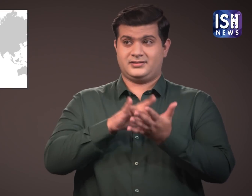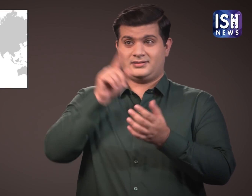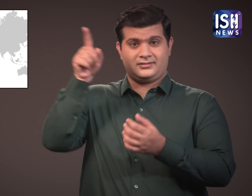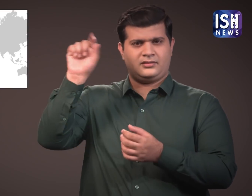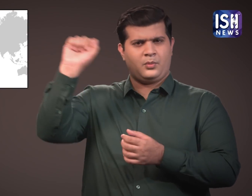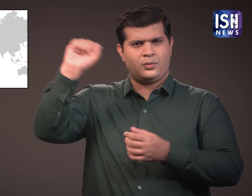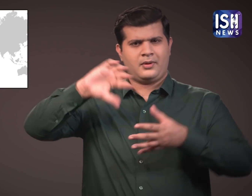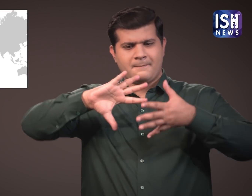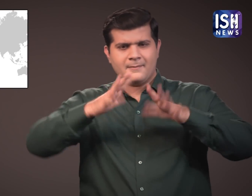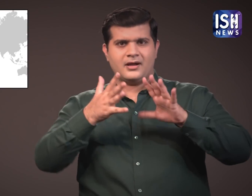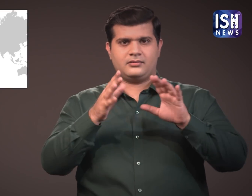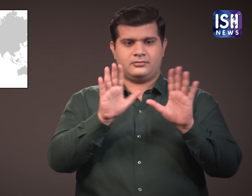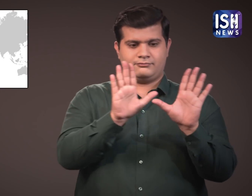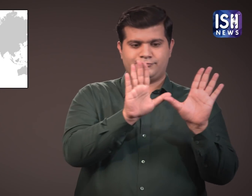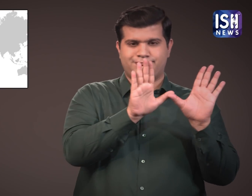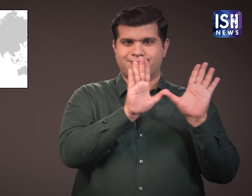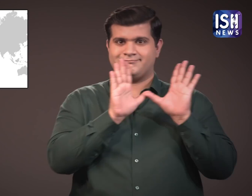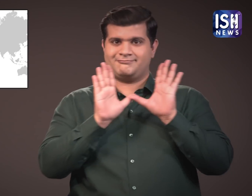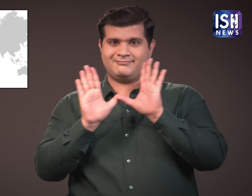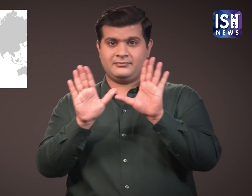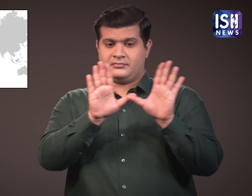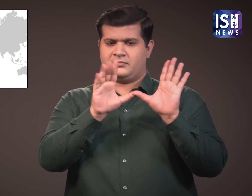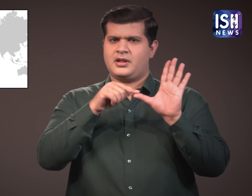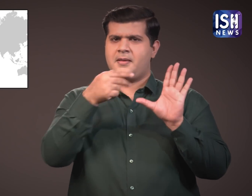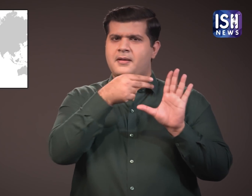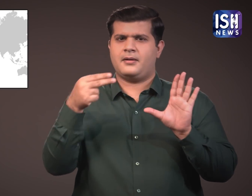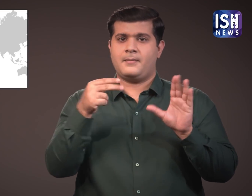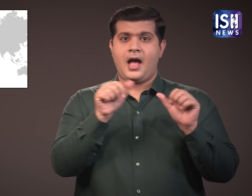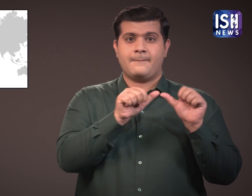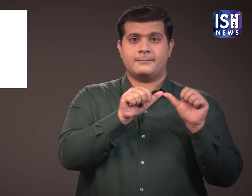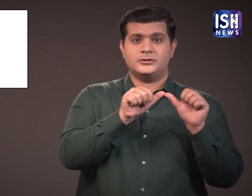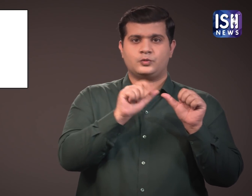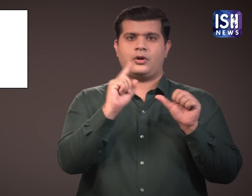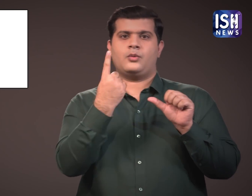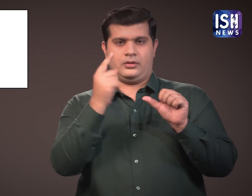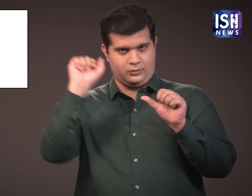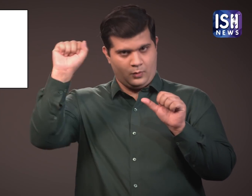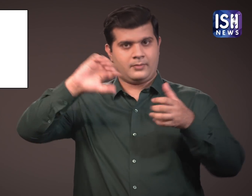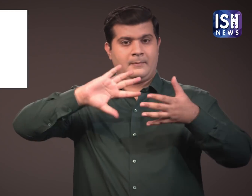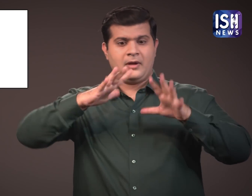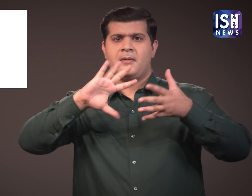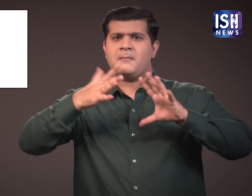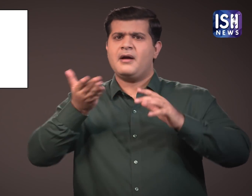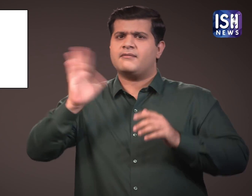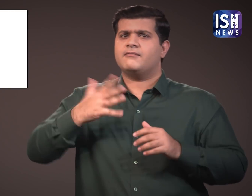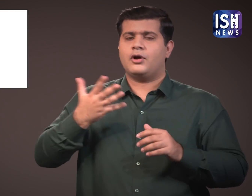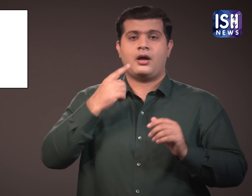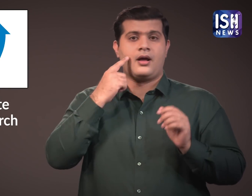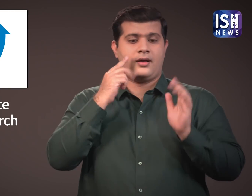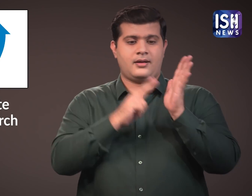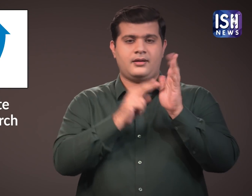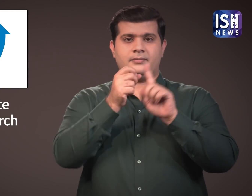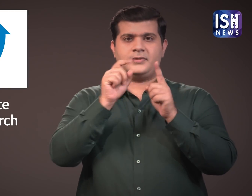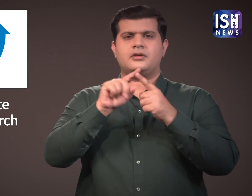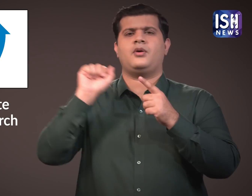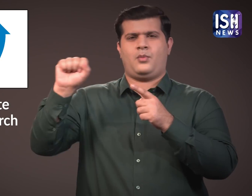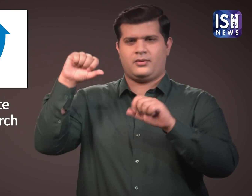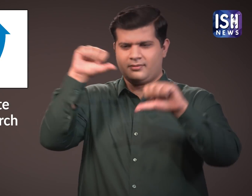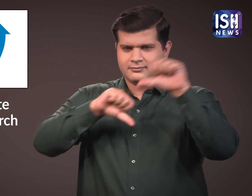Brazil's Amazonia-1 satellite was created by the National Institute for Space Research the INPE.